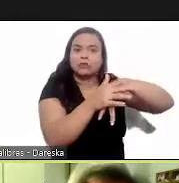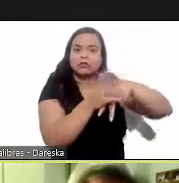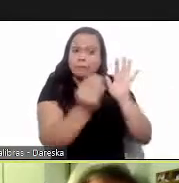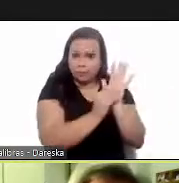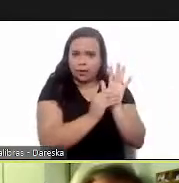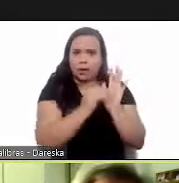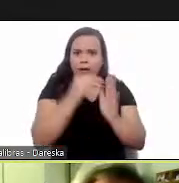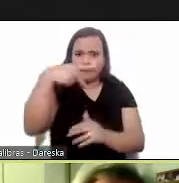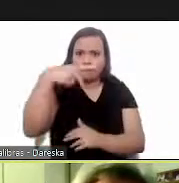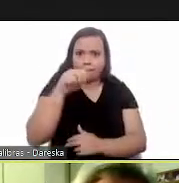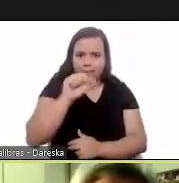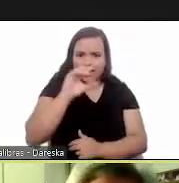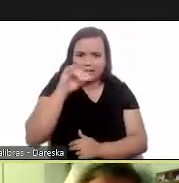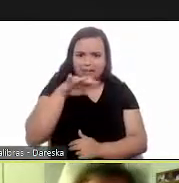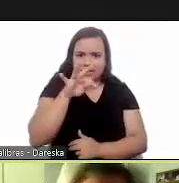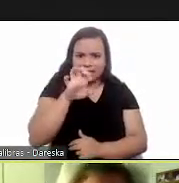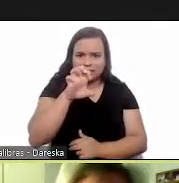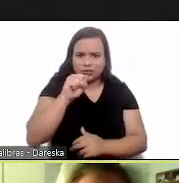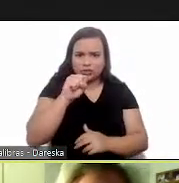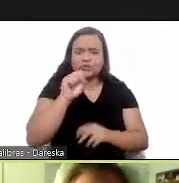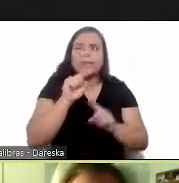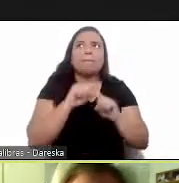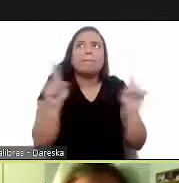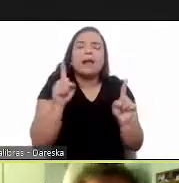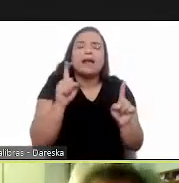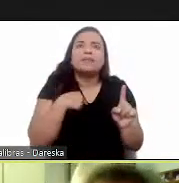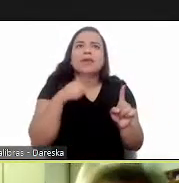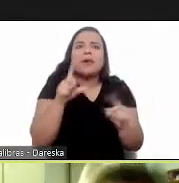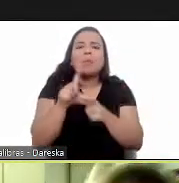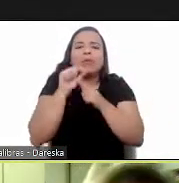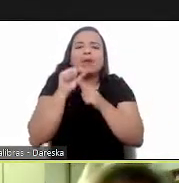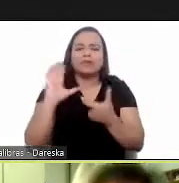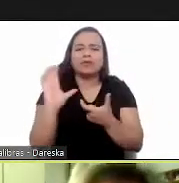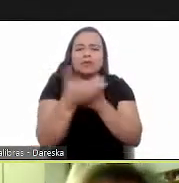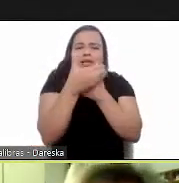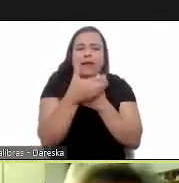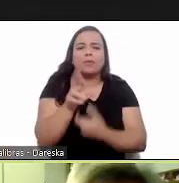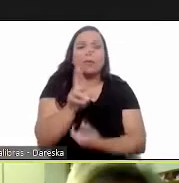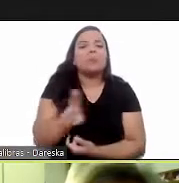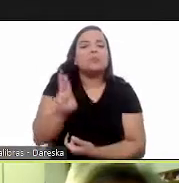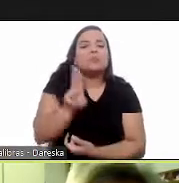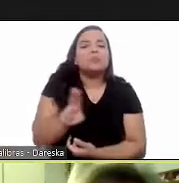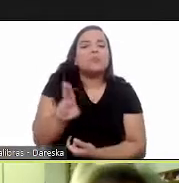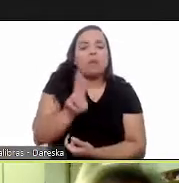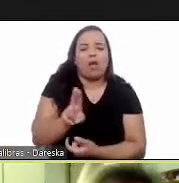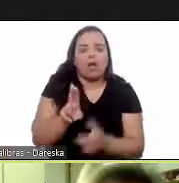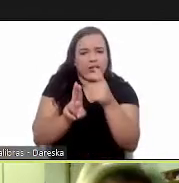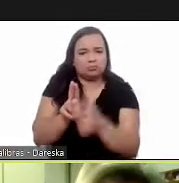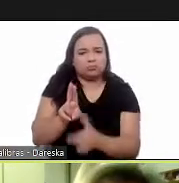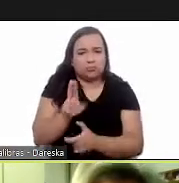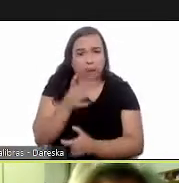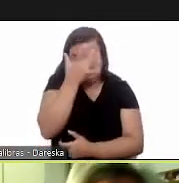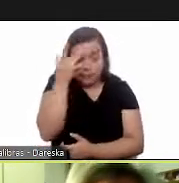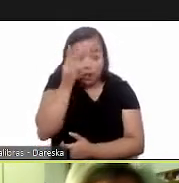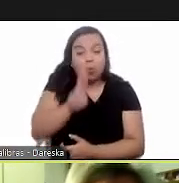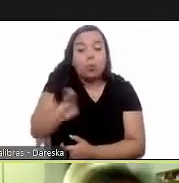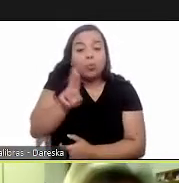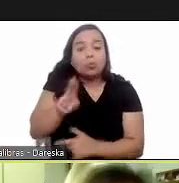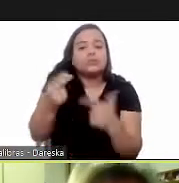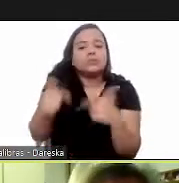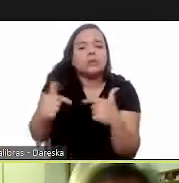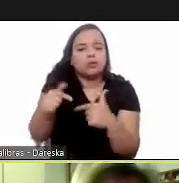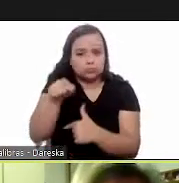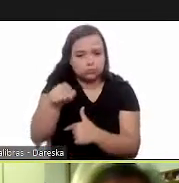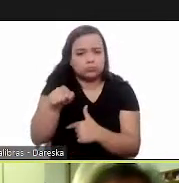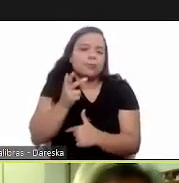we're using the term patients but i prefer to use the word users rather than patients people that use the services